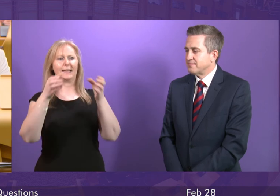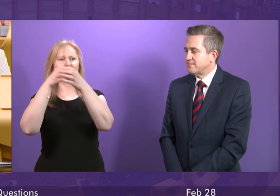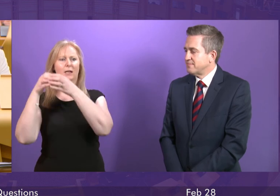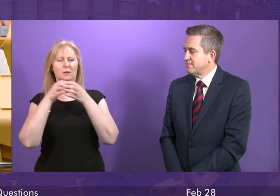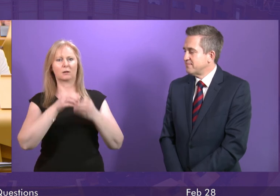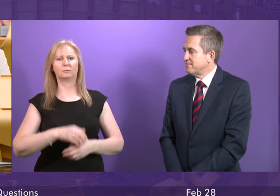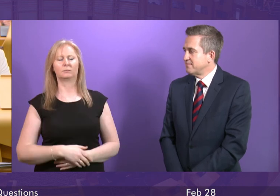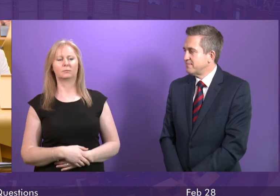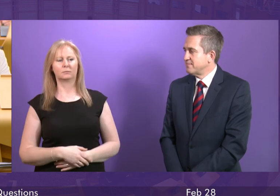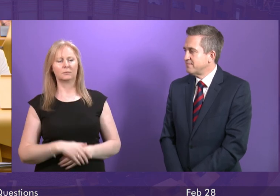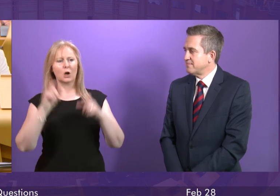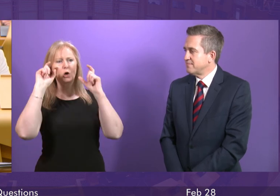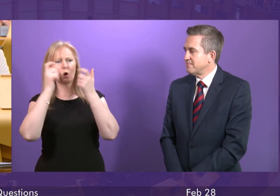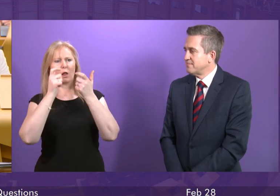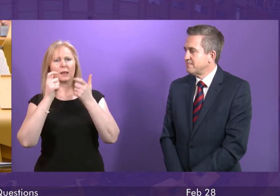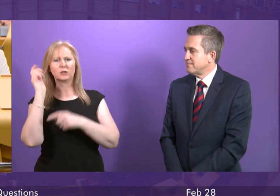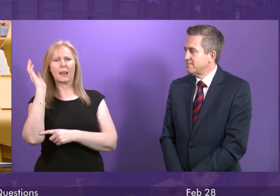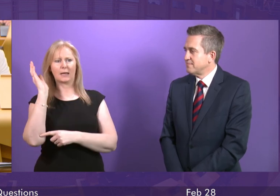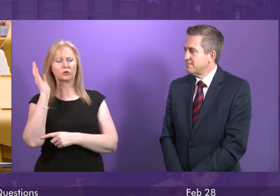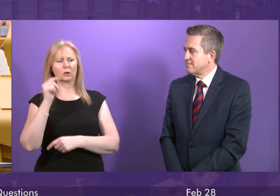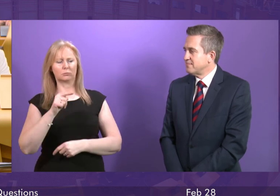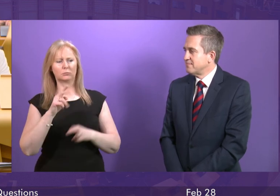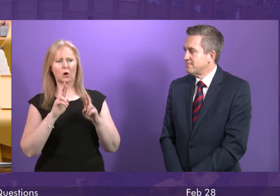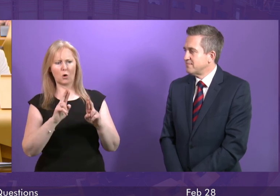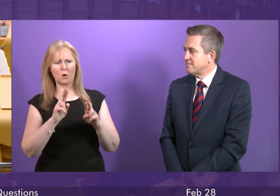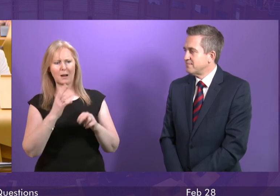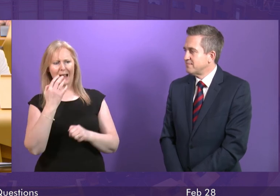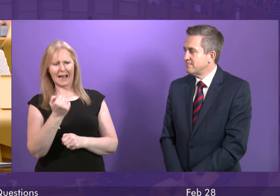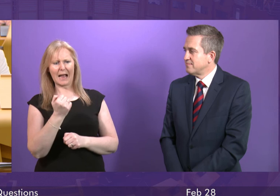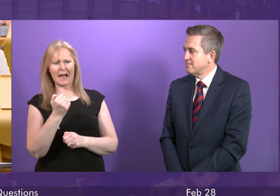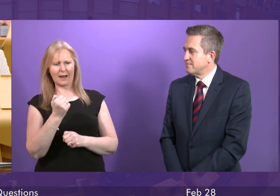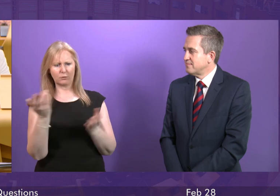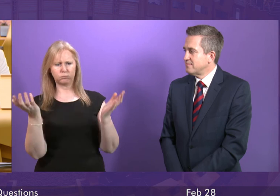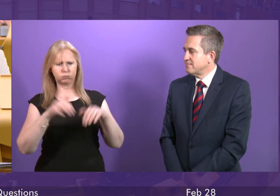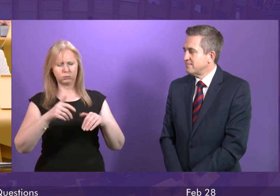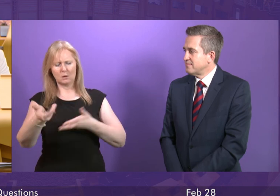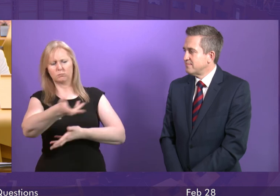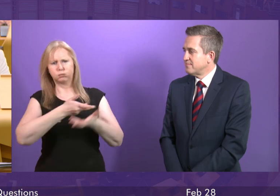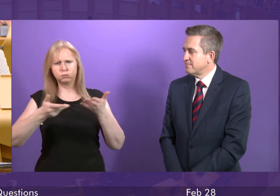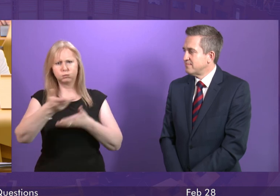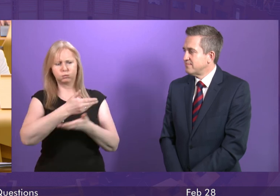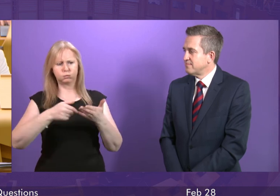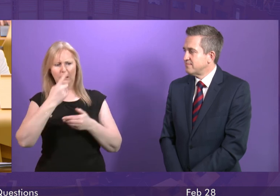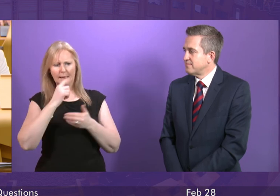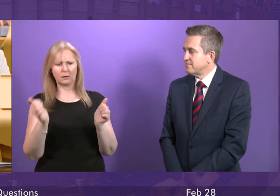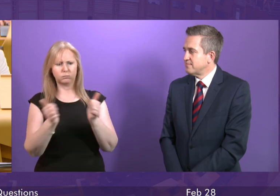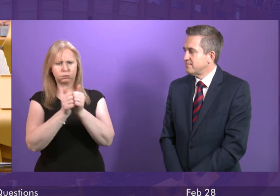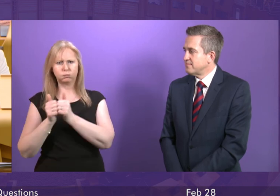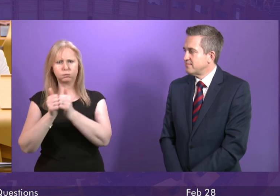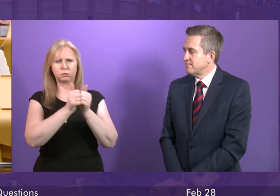of college lecturers, I would certainly hope that we do get people back round the table and a resolution can be reached. This dispute, just to